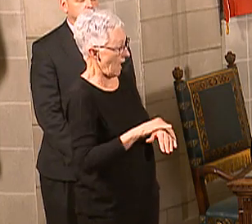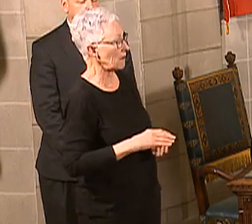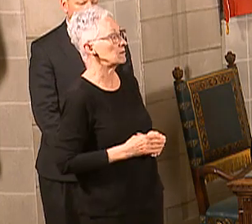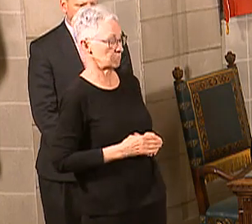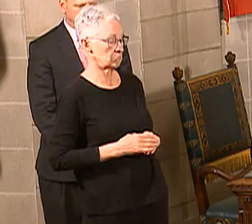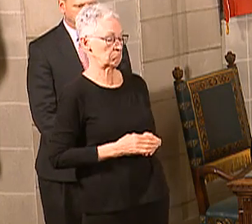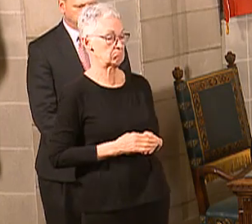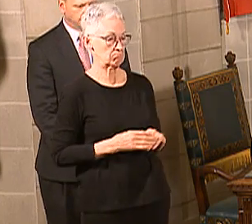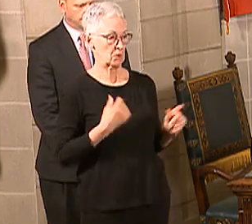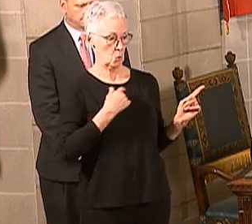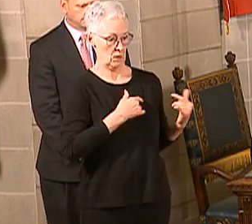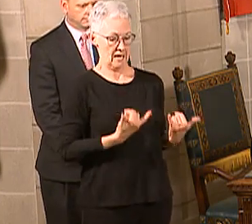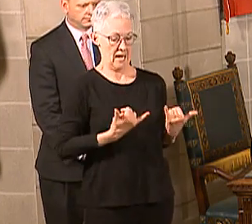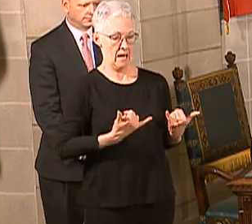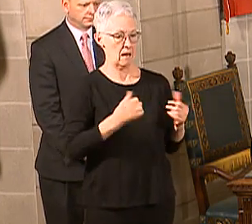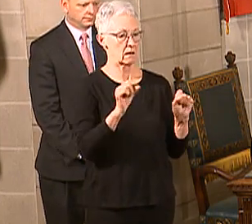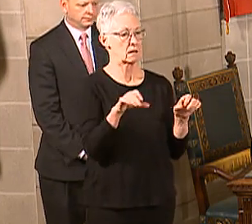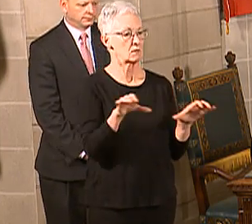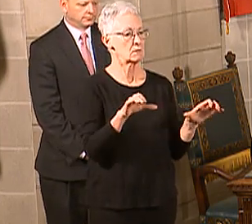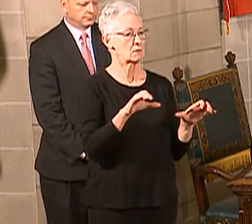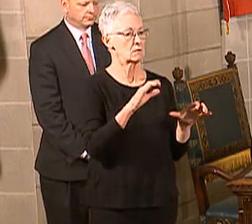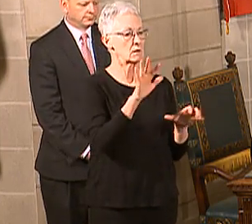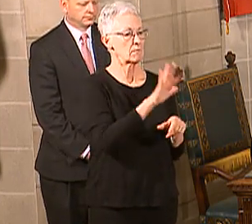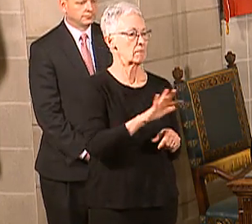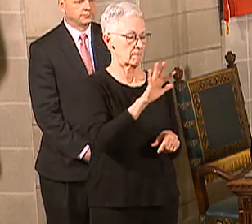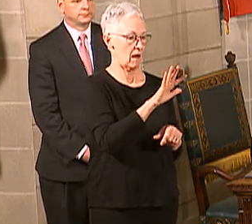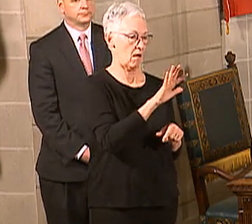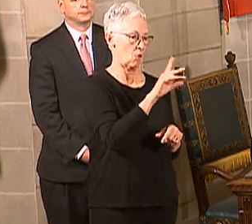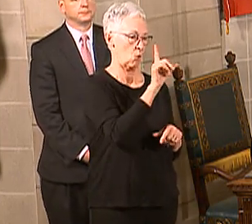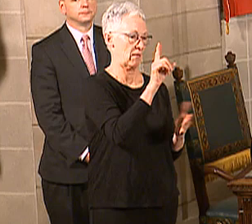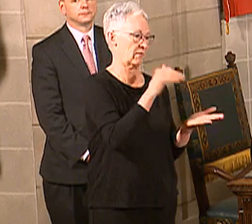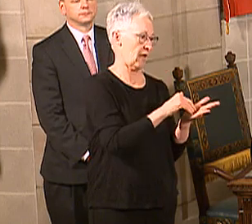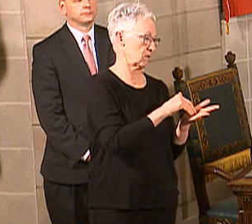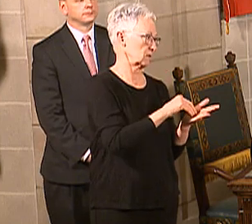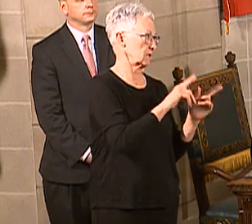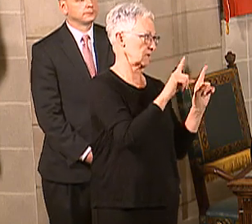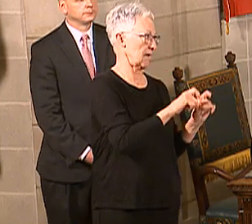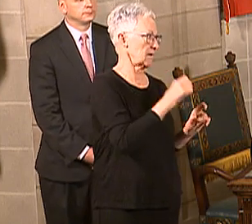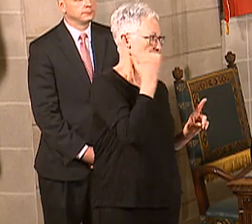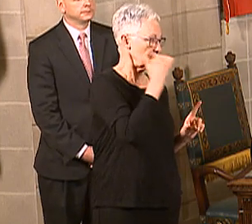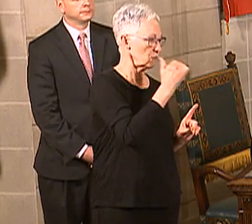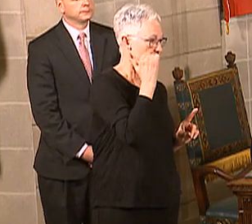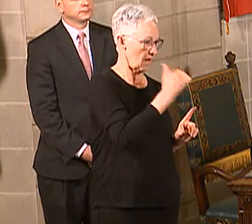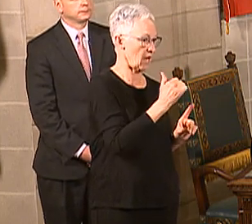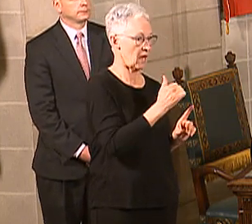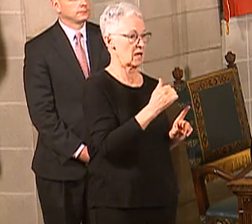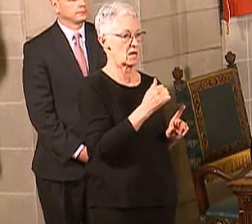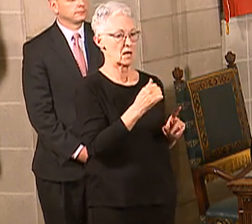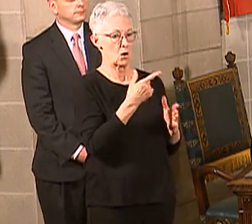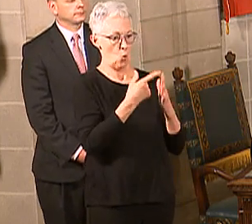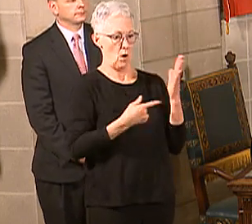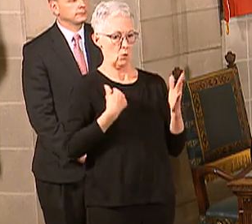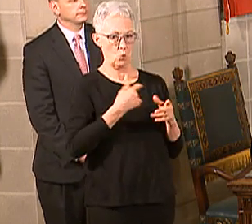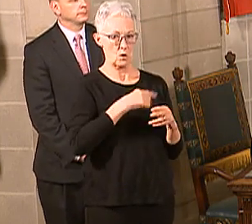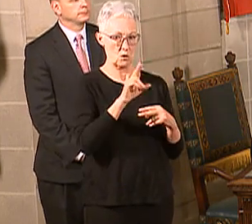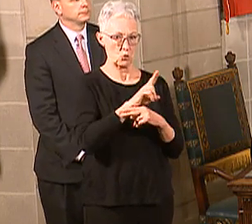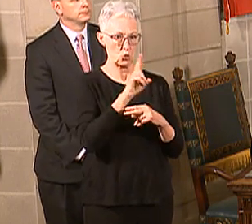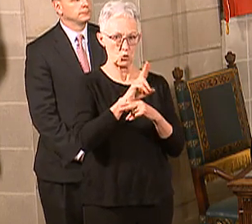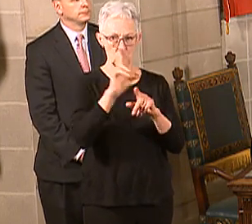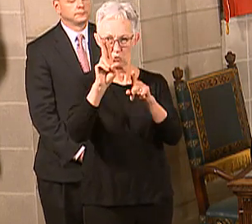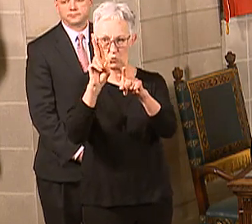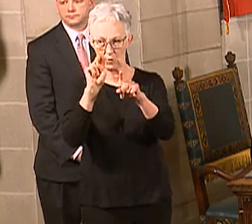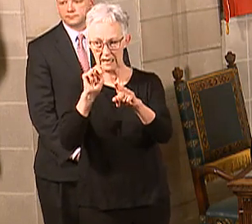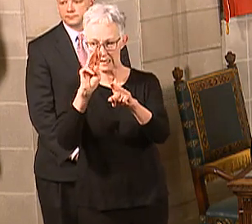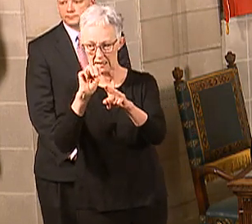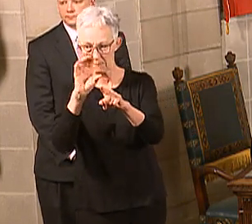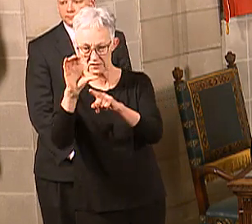,000 tests a day right now between the public health lab and UNMC and what we're seeing at, like, CHI. Plus we have, I think, doctor, we're getting